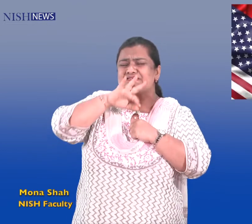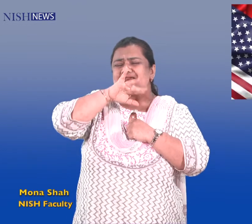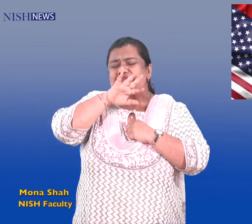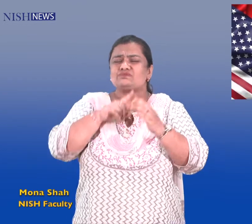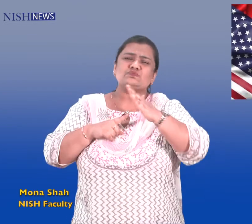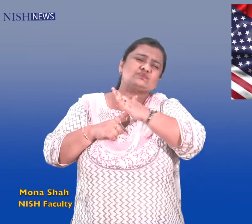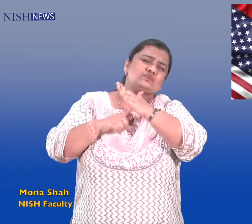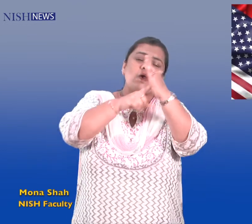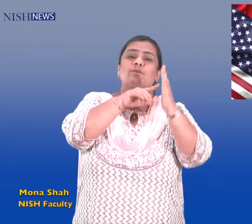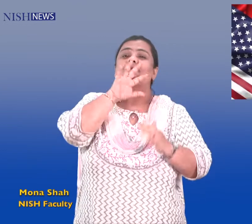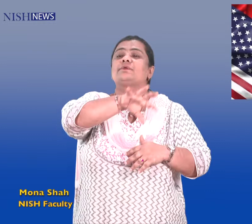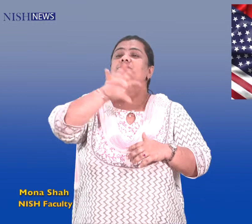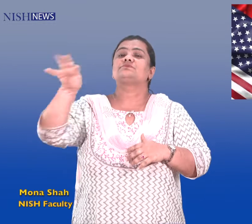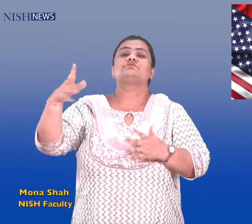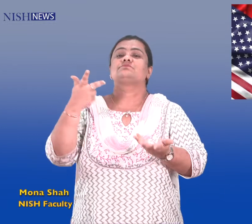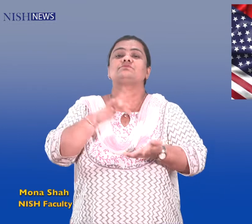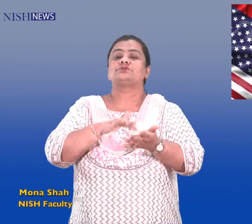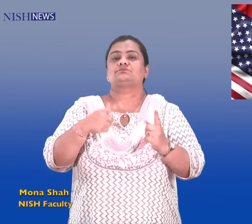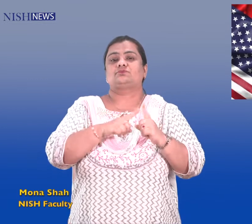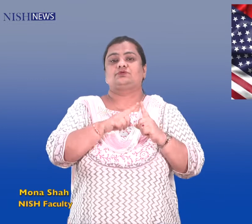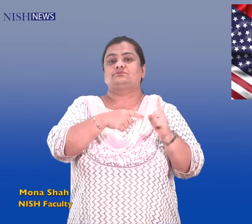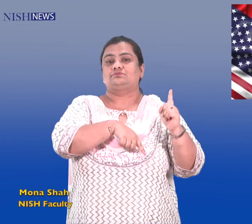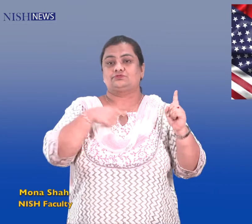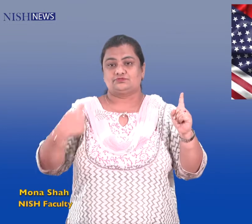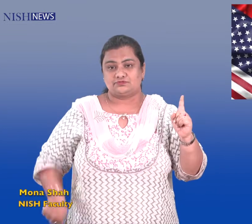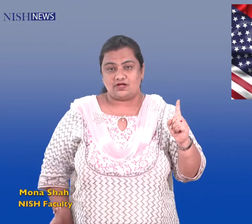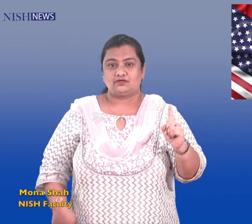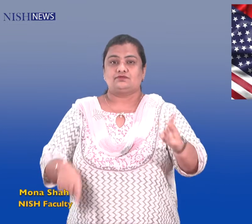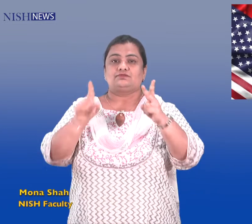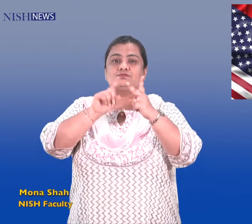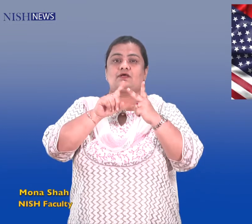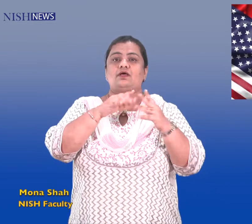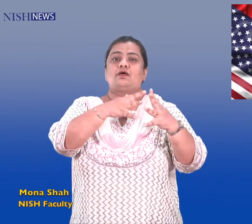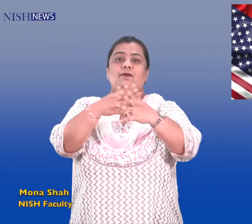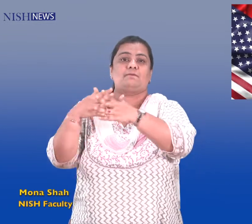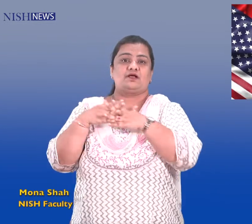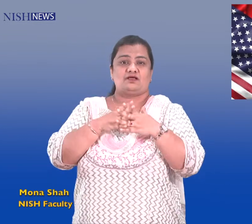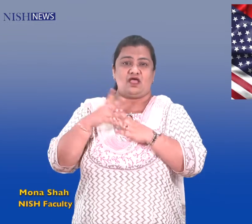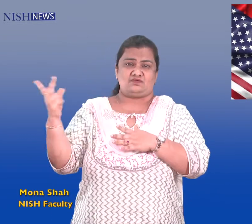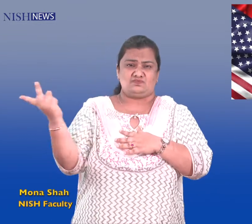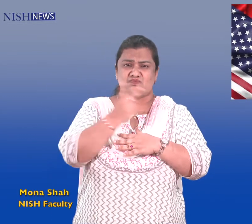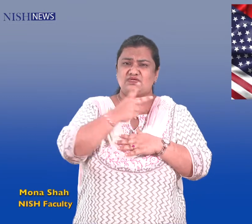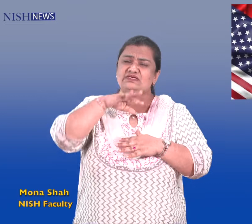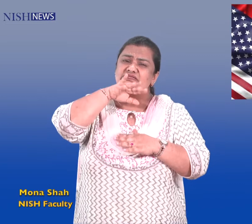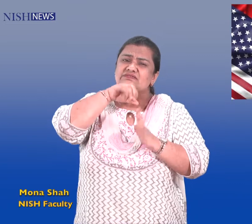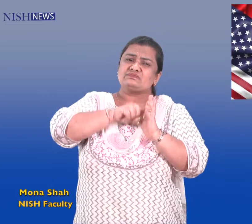pledged to increase their cooperation on climate action in a joint declaration issued at UN climate talks in Glasgow.